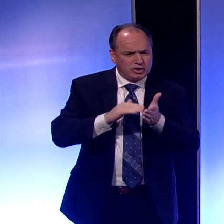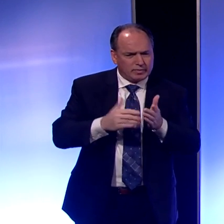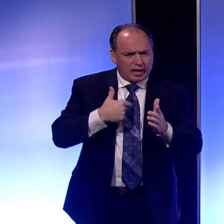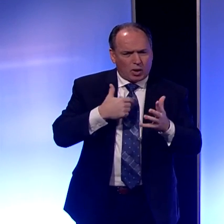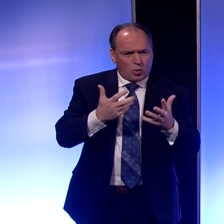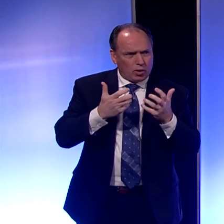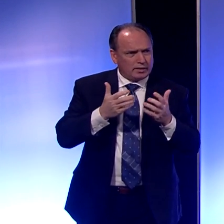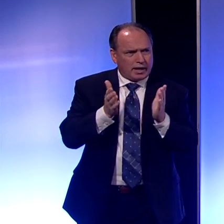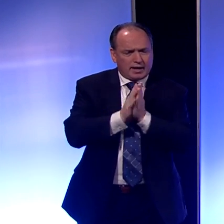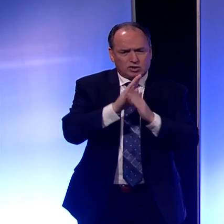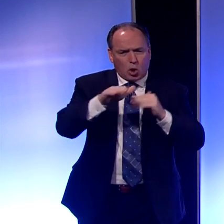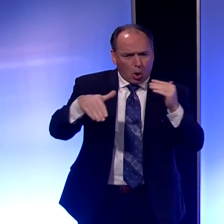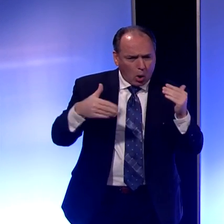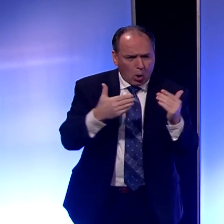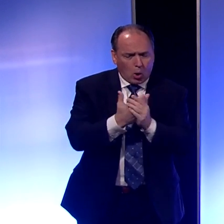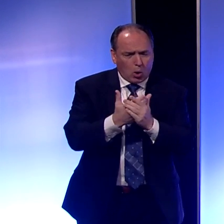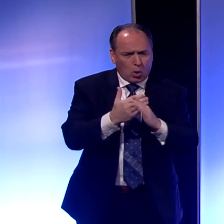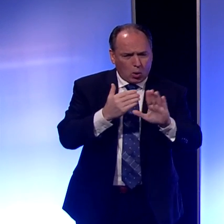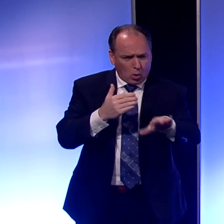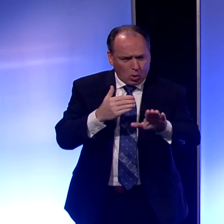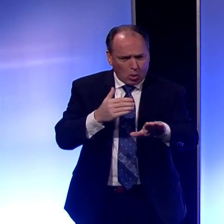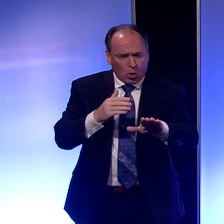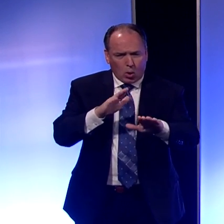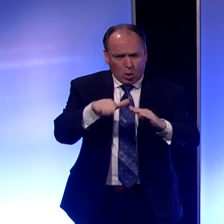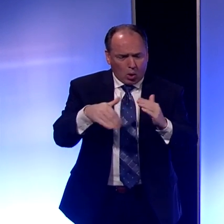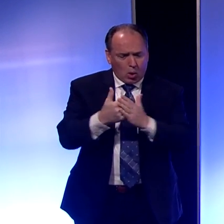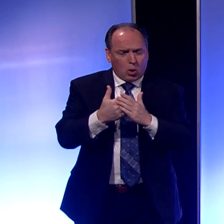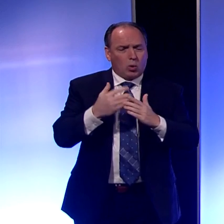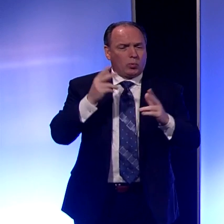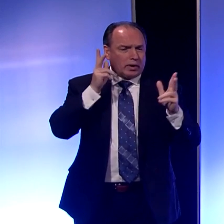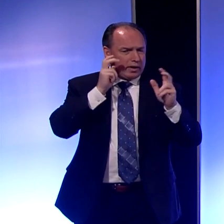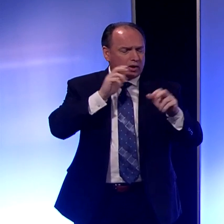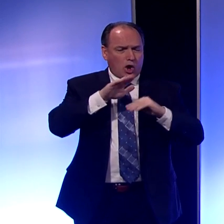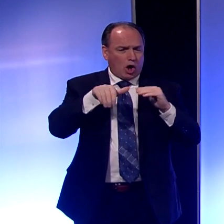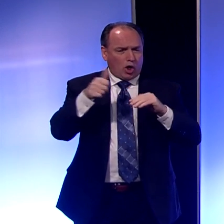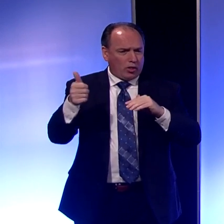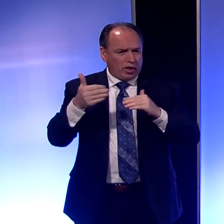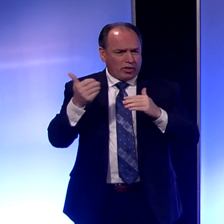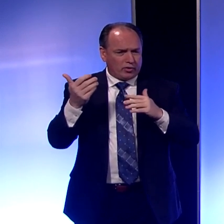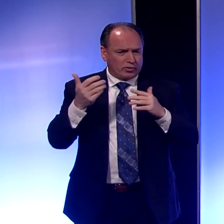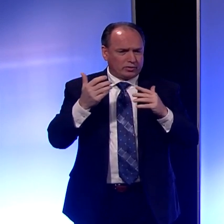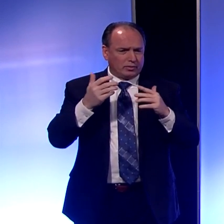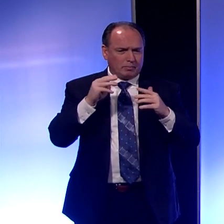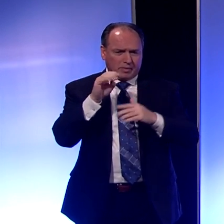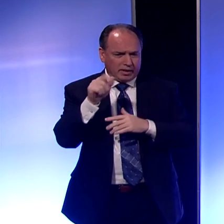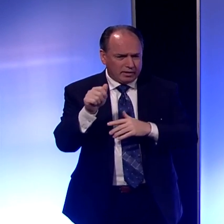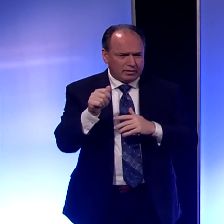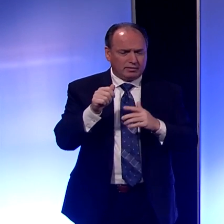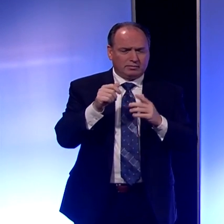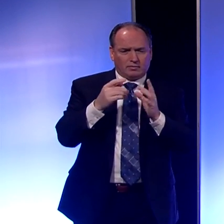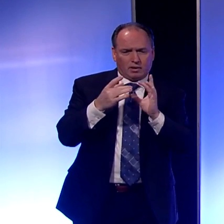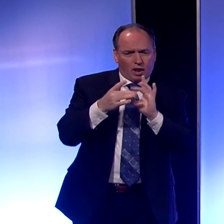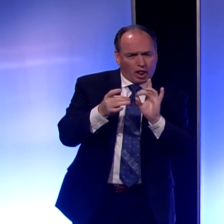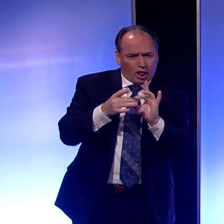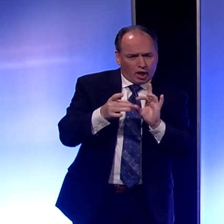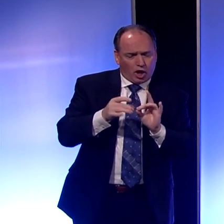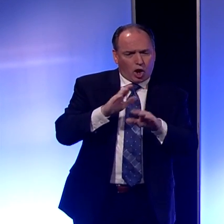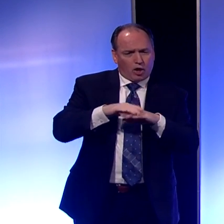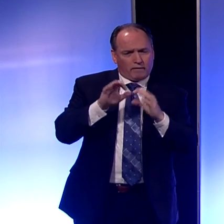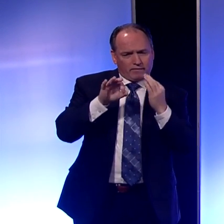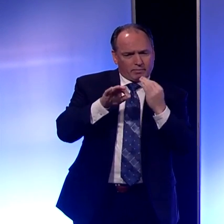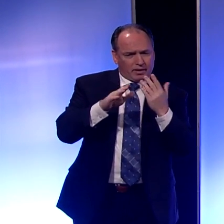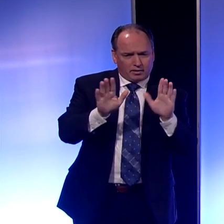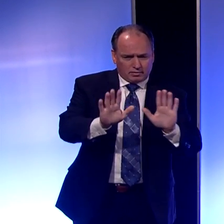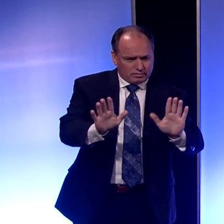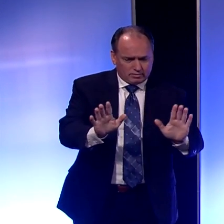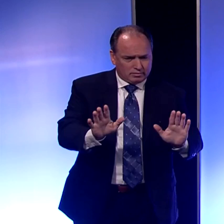I'd like to ask all... means city of Erie can get... We are hearing other media outlets on our feedback here.